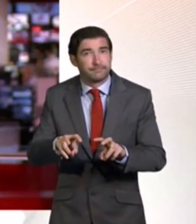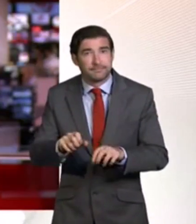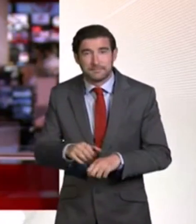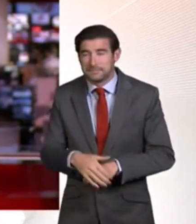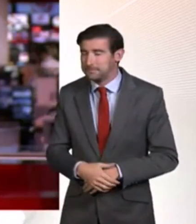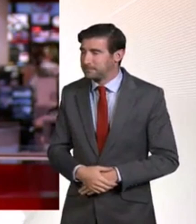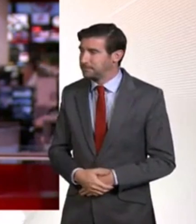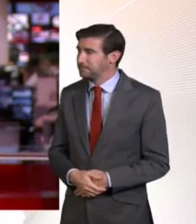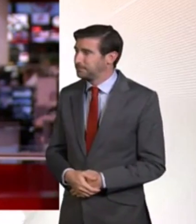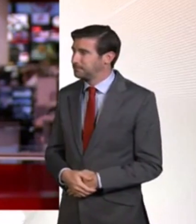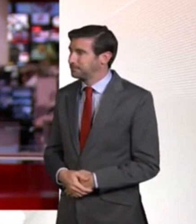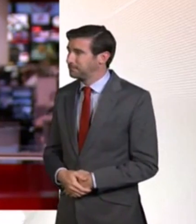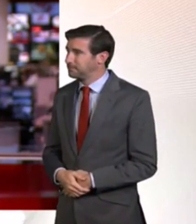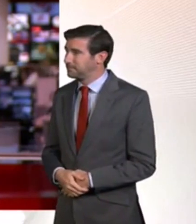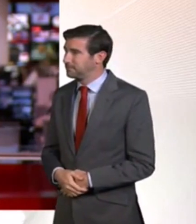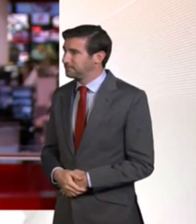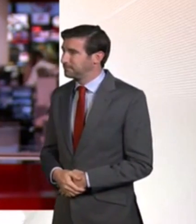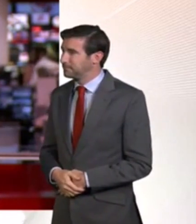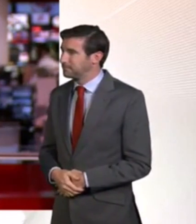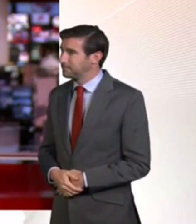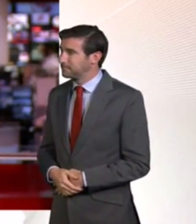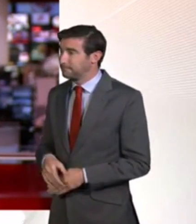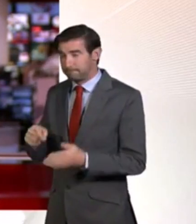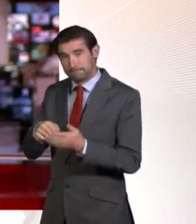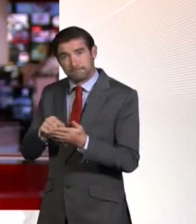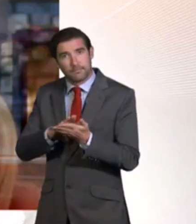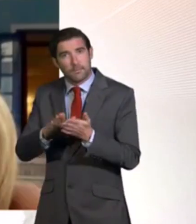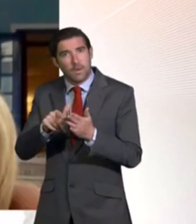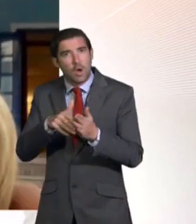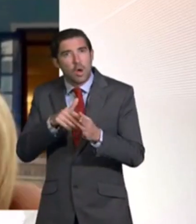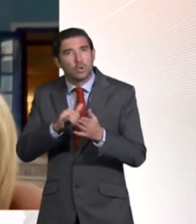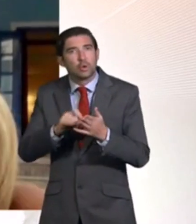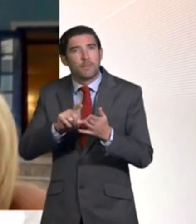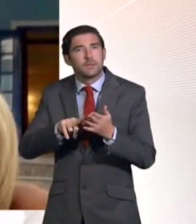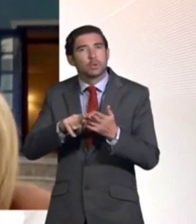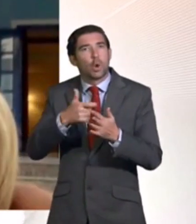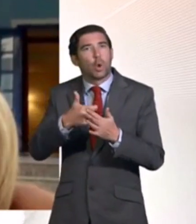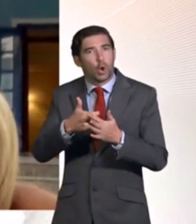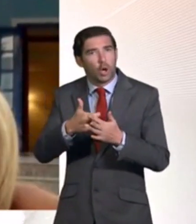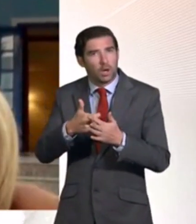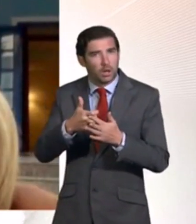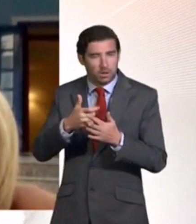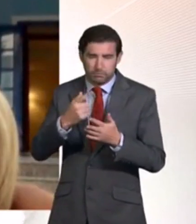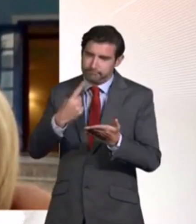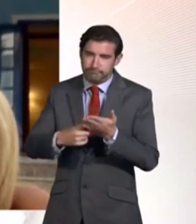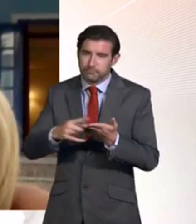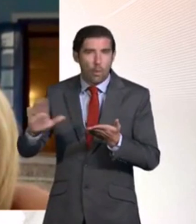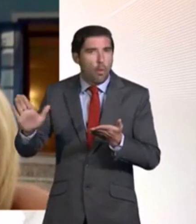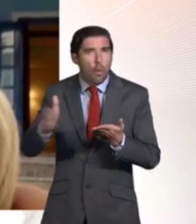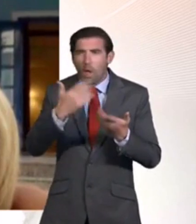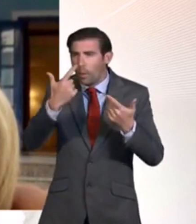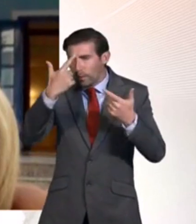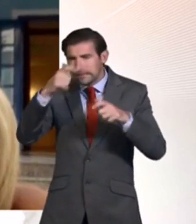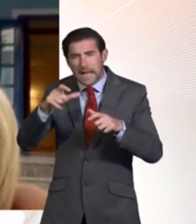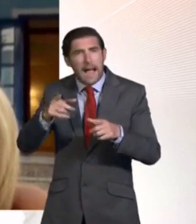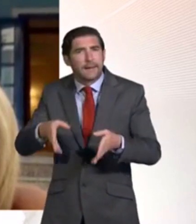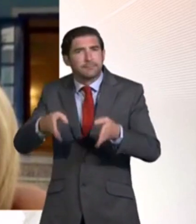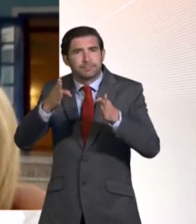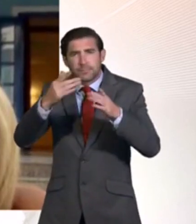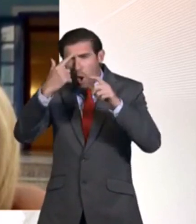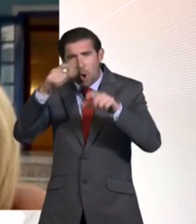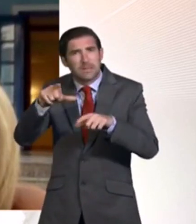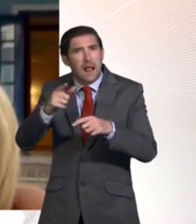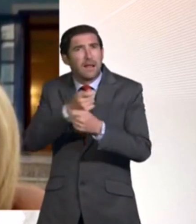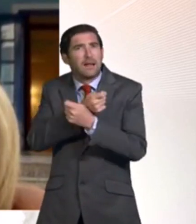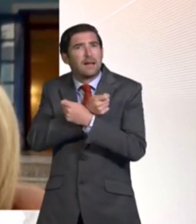Also this lunchtime. Thomas Cook is removing its guests from a hotel in Egypt following the death of a British couple who died while